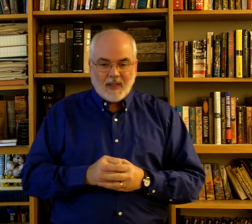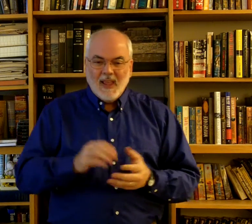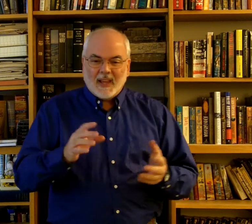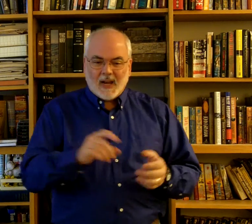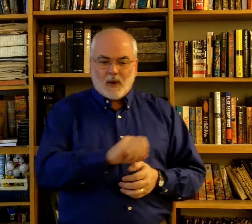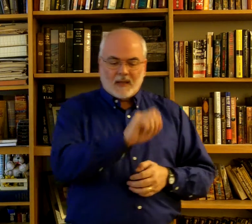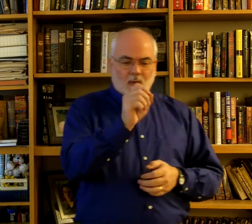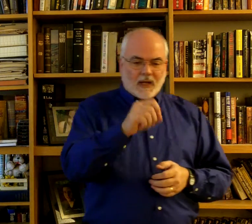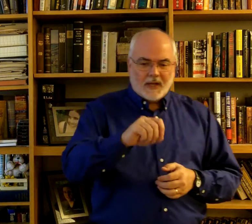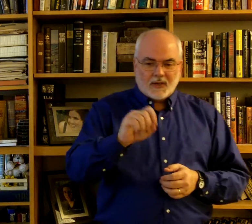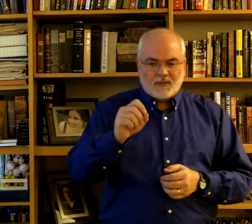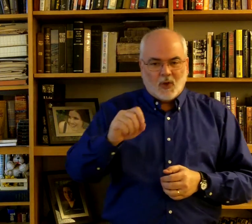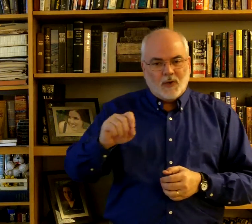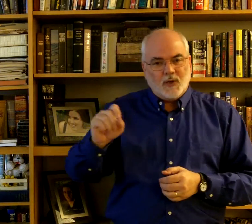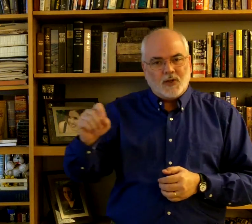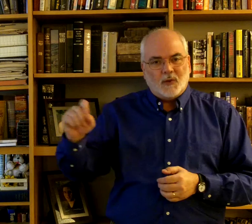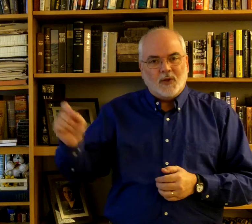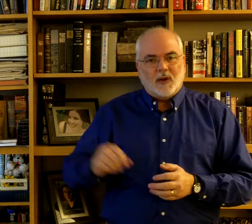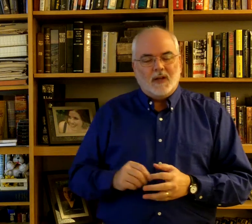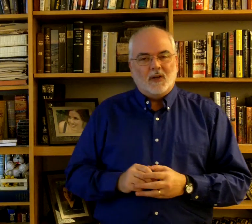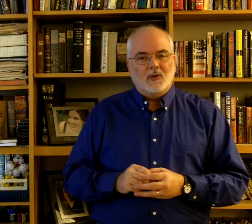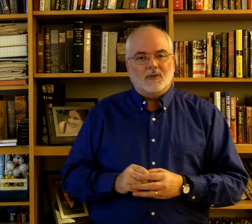Kind of like the way letters flow into each other when you're writing in cursive.